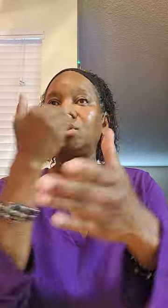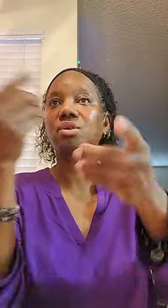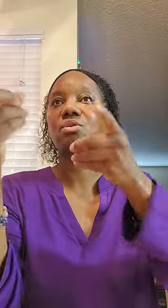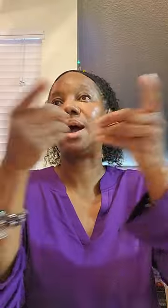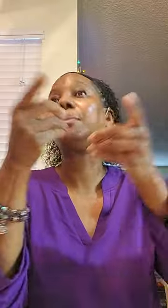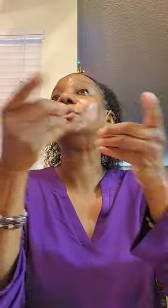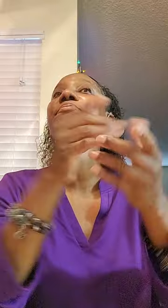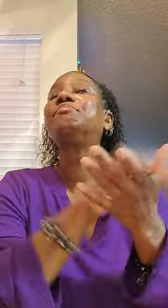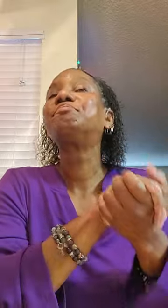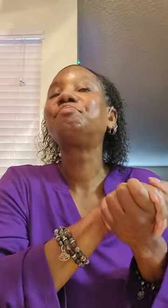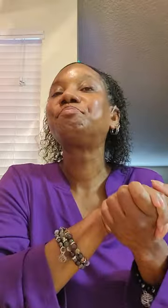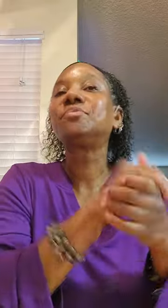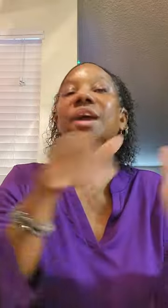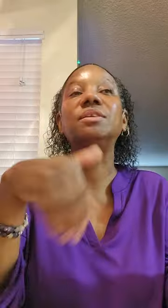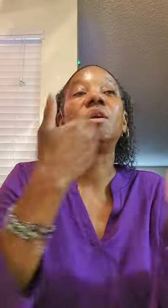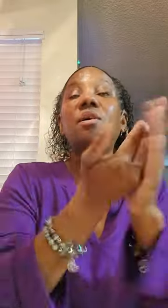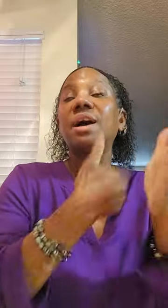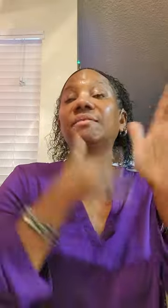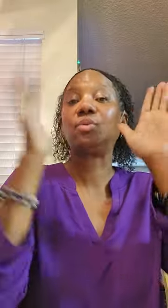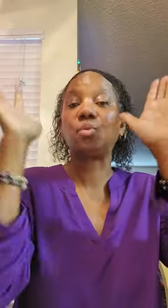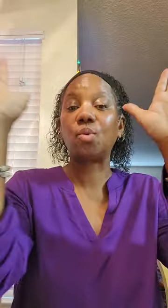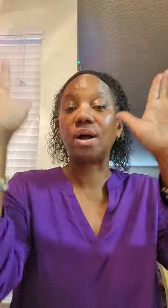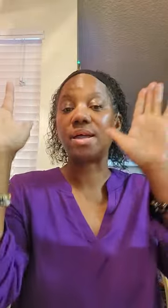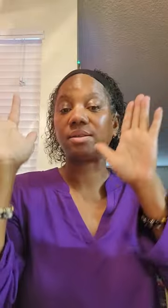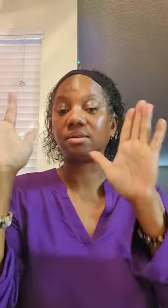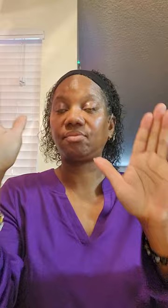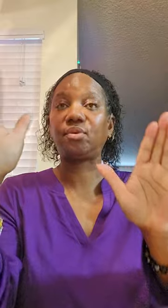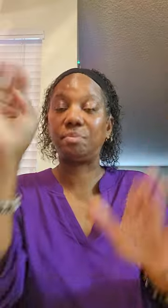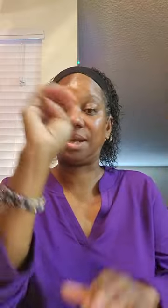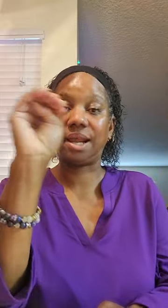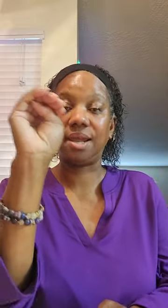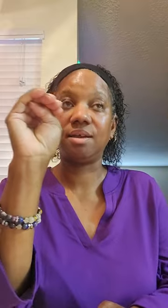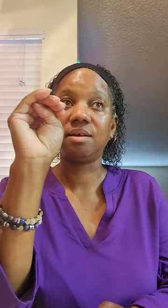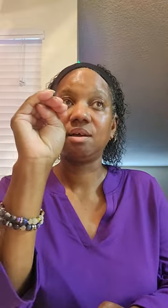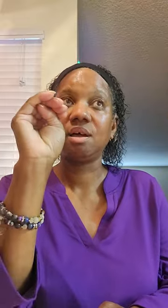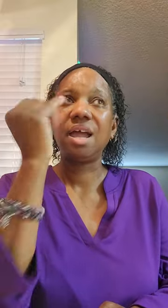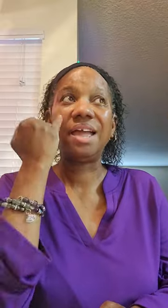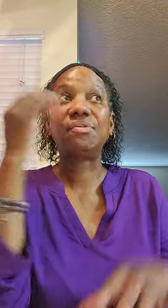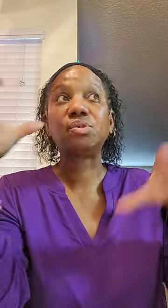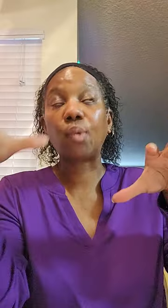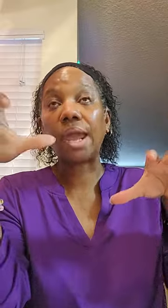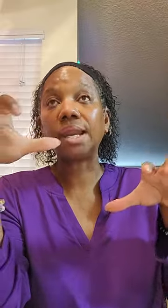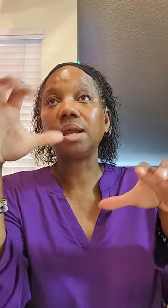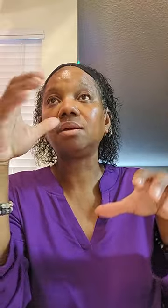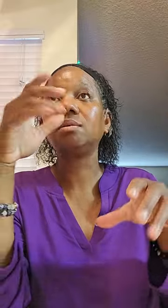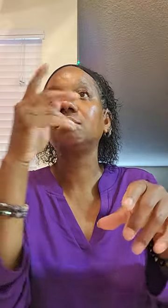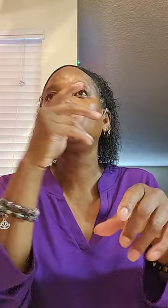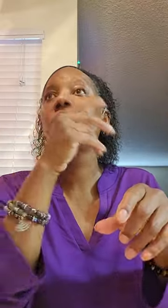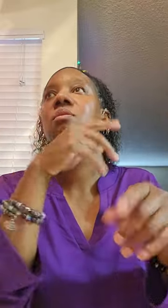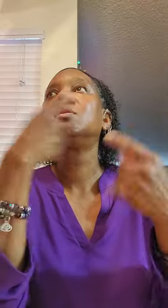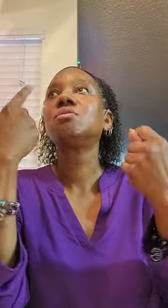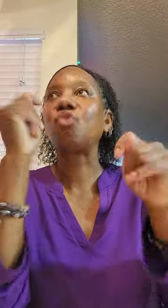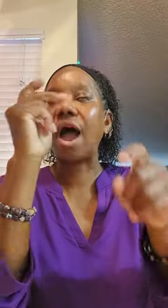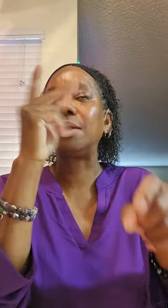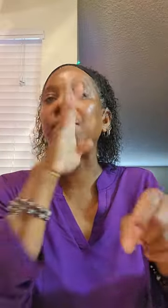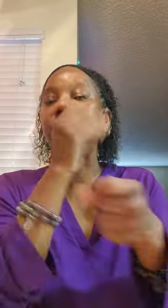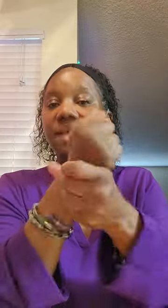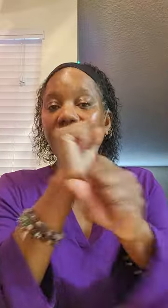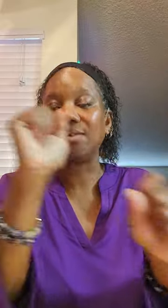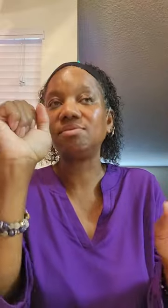subscriber. And all have a wonderful Monday. If it's raining. Try to be safe.